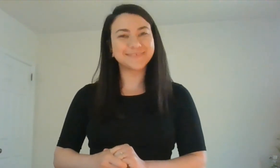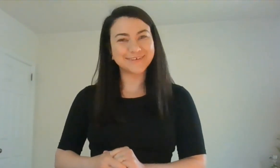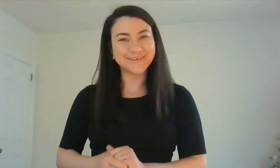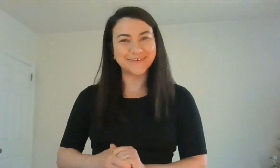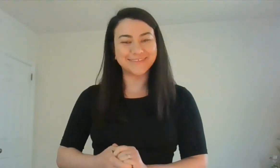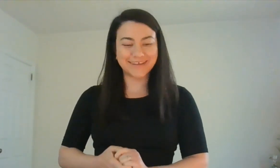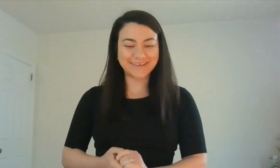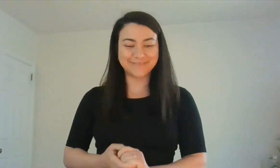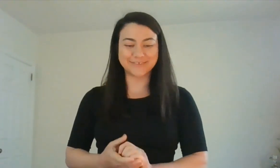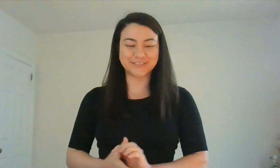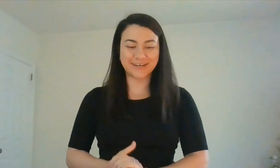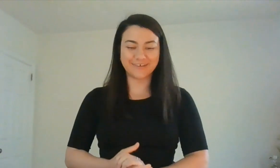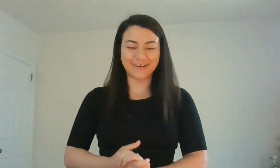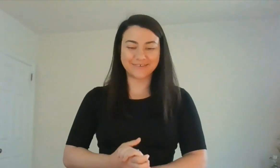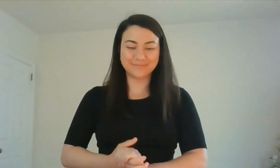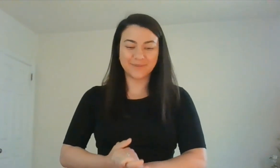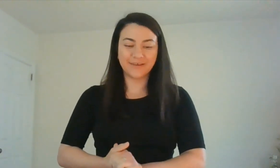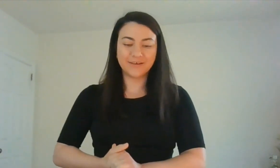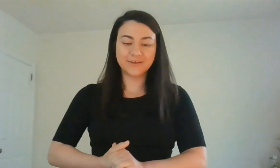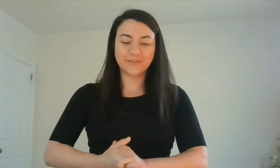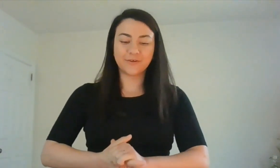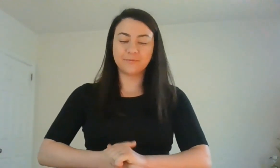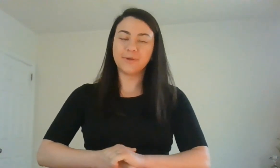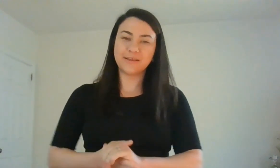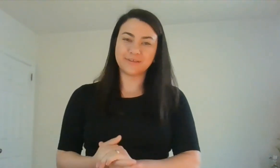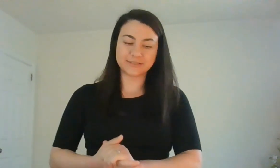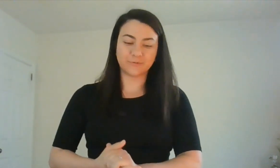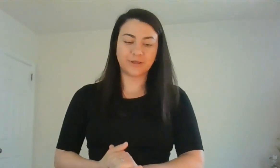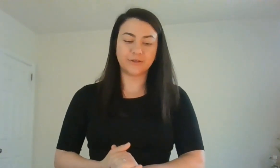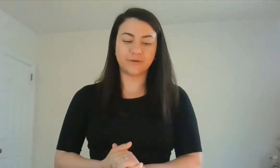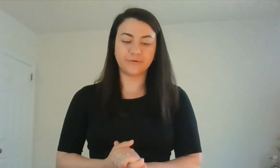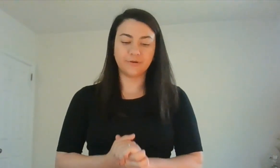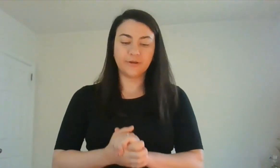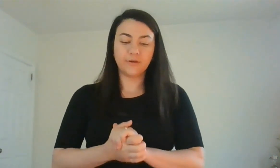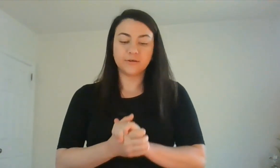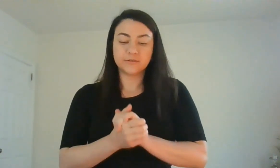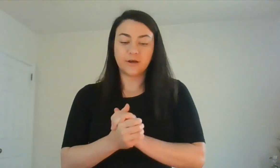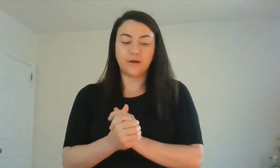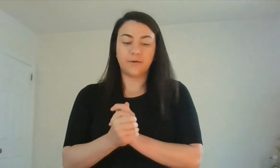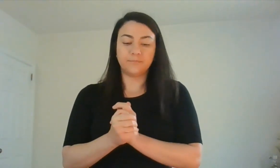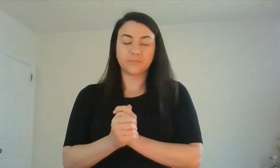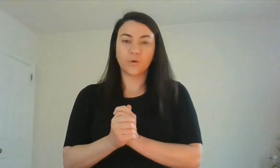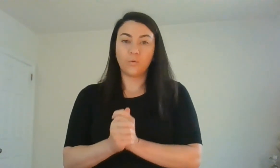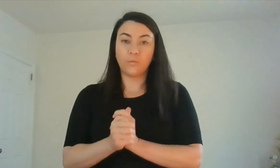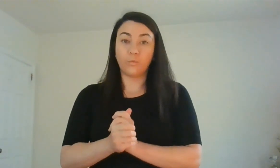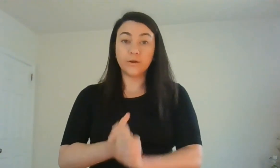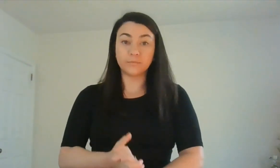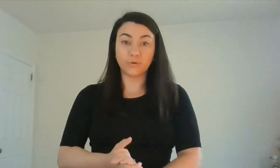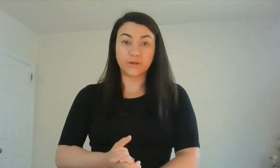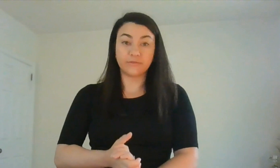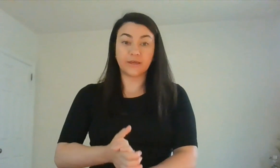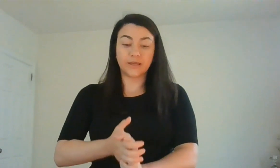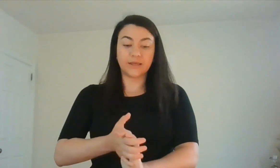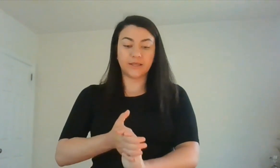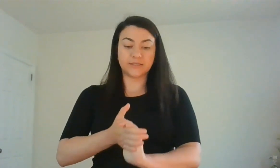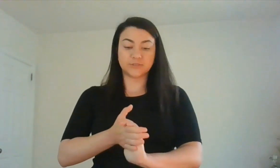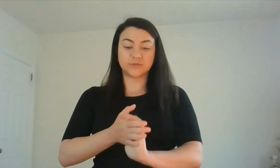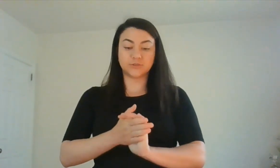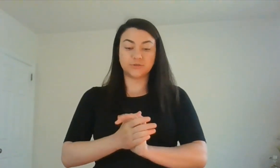Good. Thank you for sharing. There are many things that we can do. One important thing is to